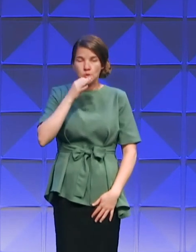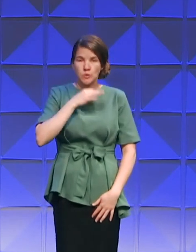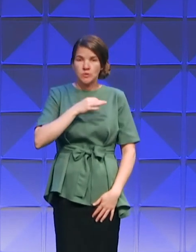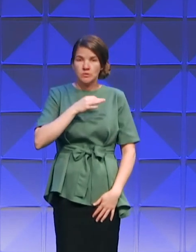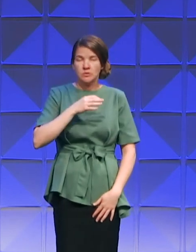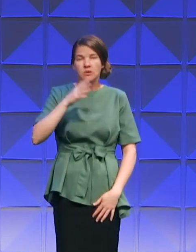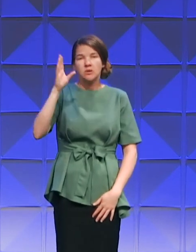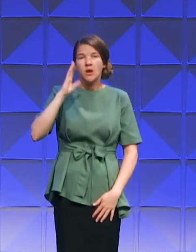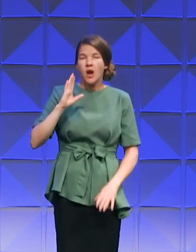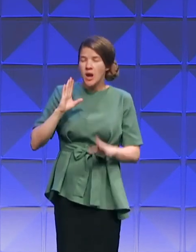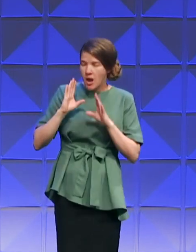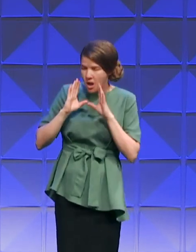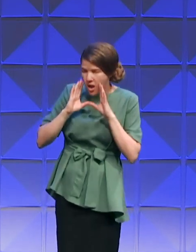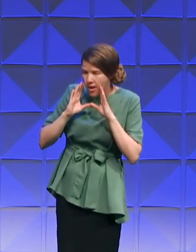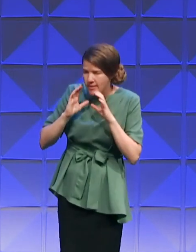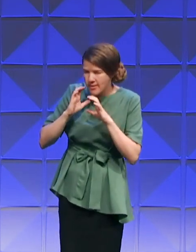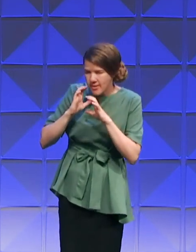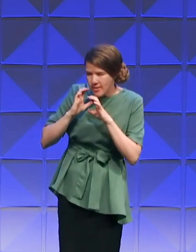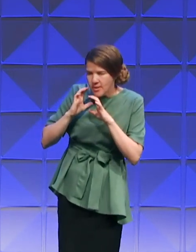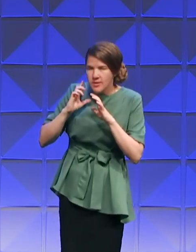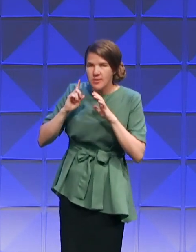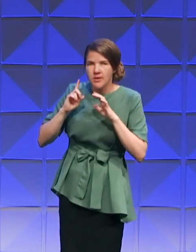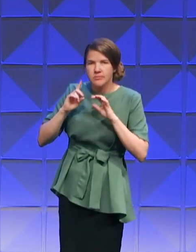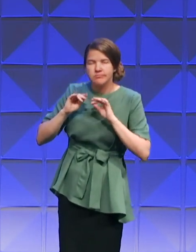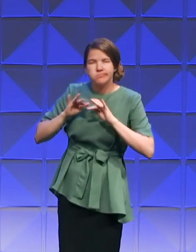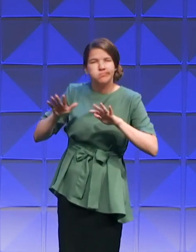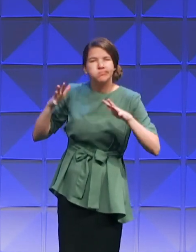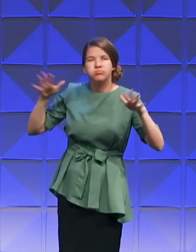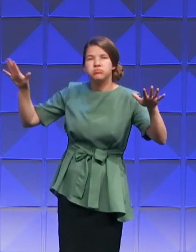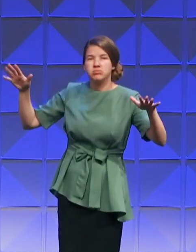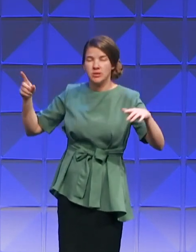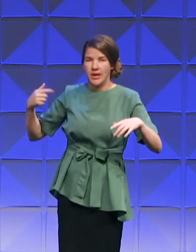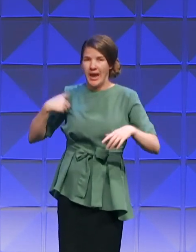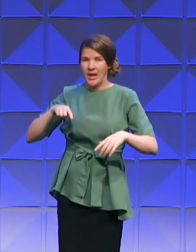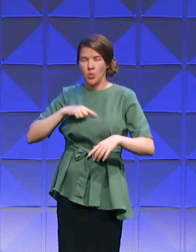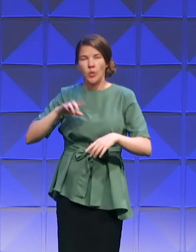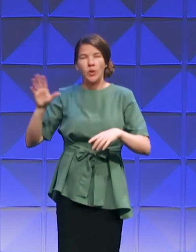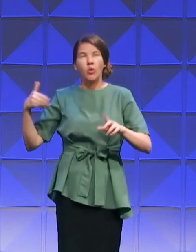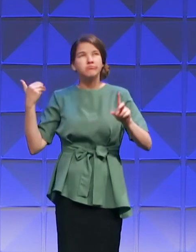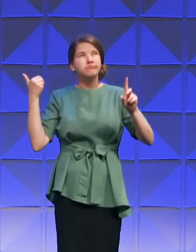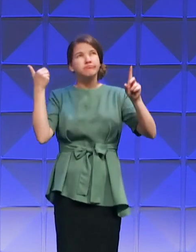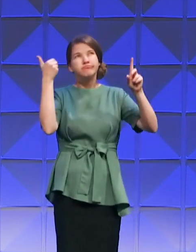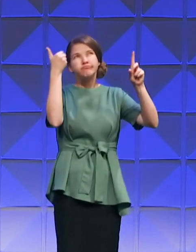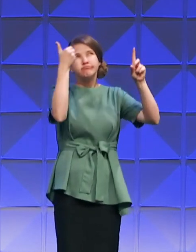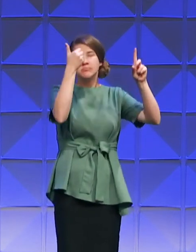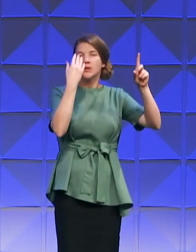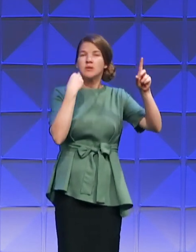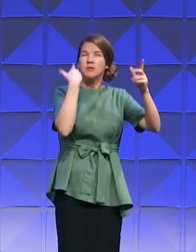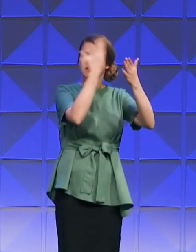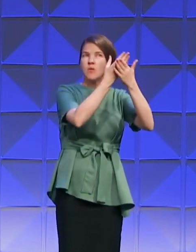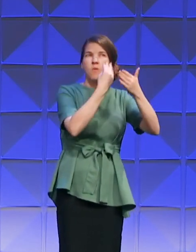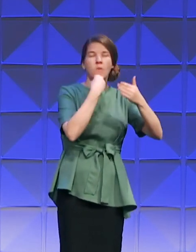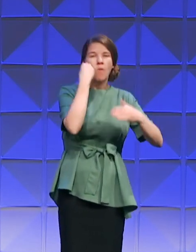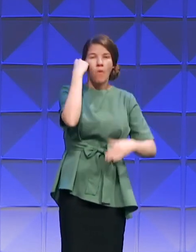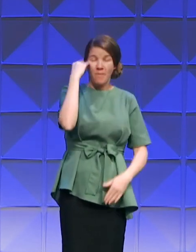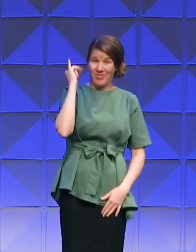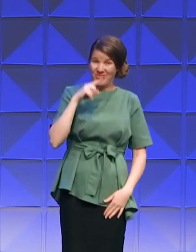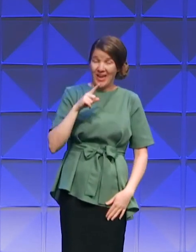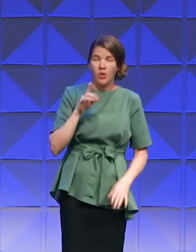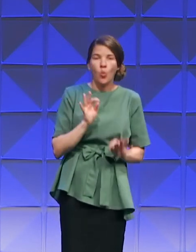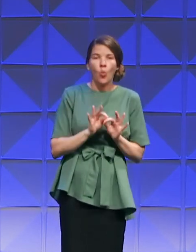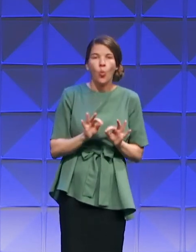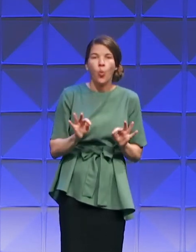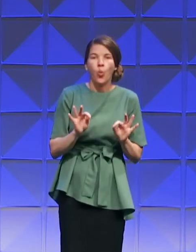of God is going to sound and we're headed home. It's going to be worth it all. It will be worth every heartache,